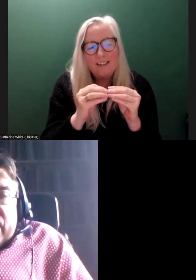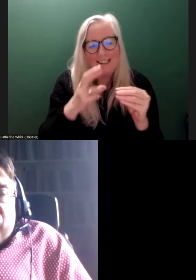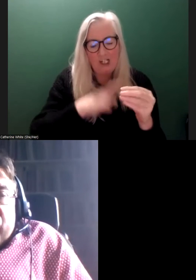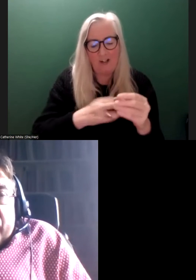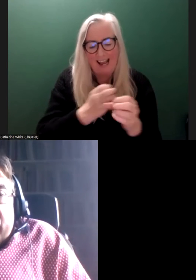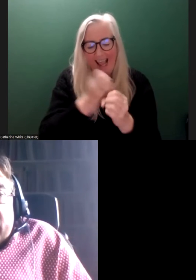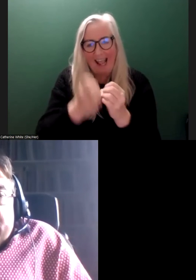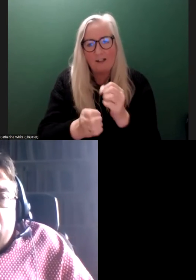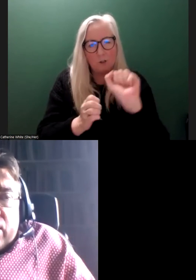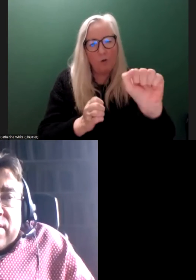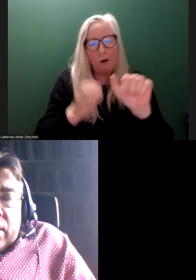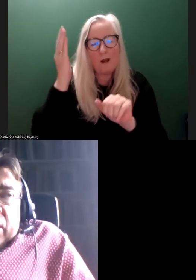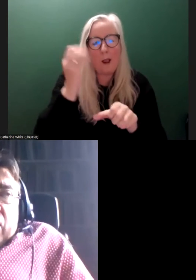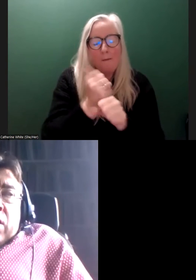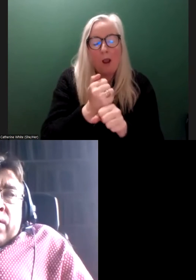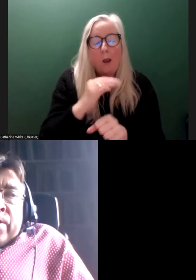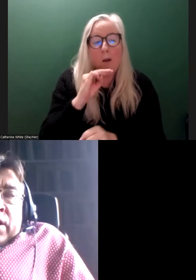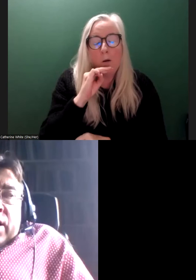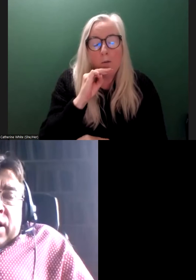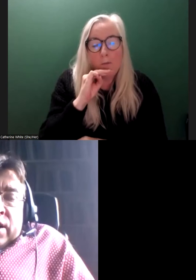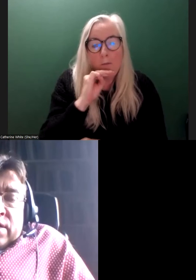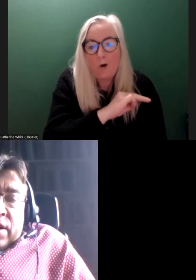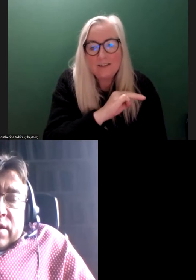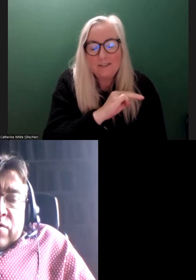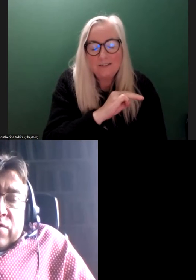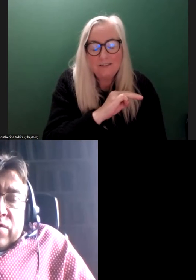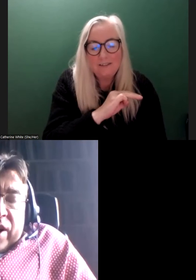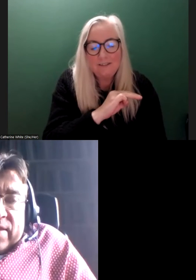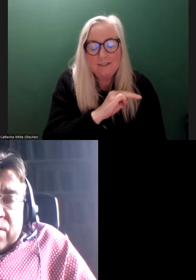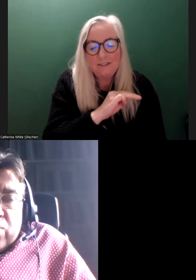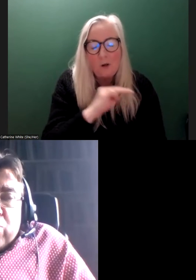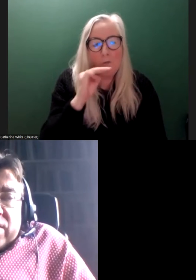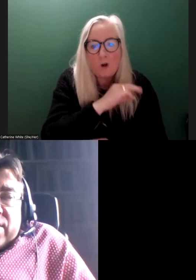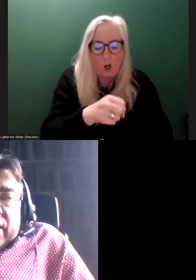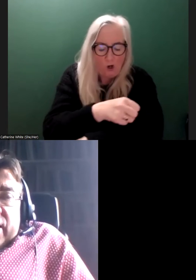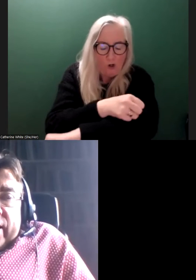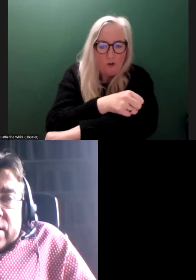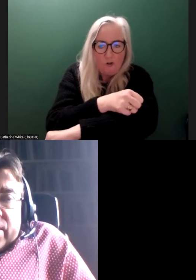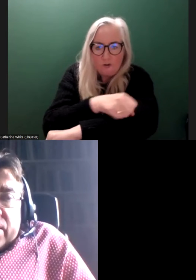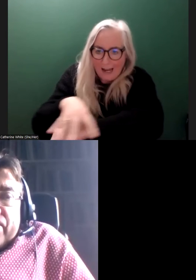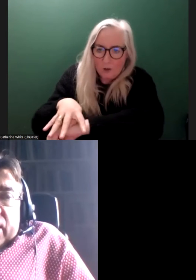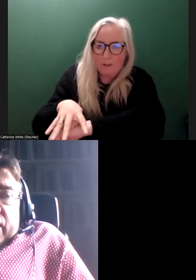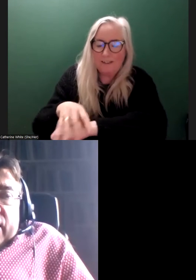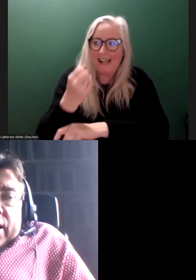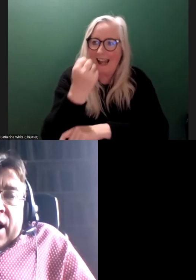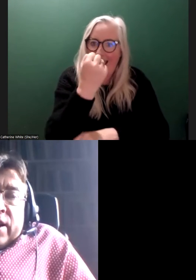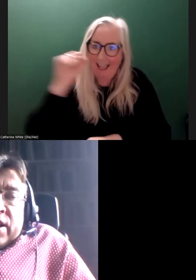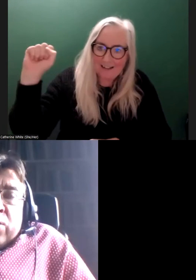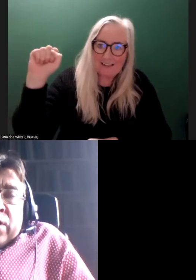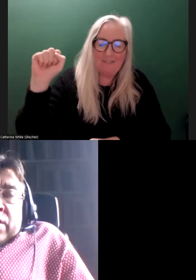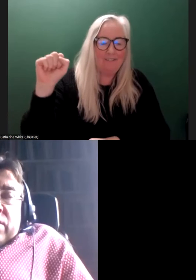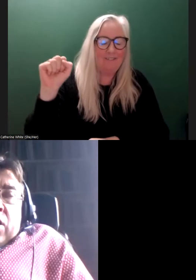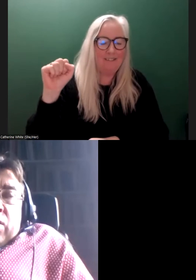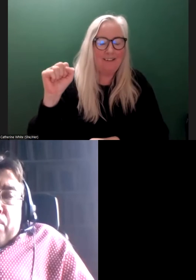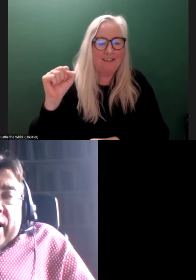your presentation about the importance of the grassroots activism, and